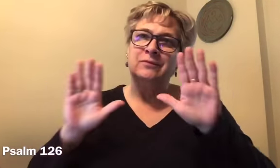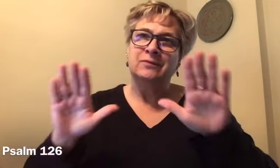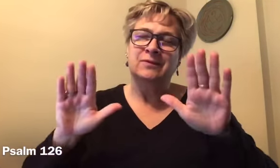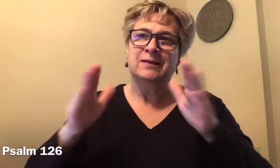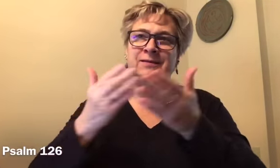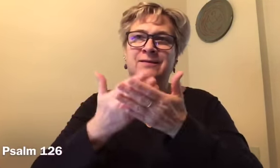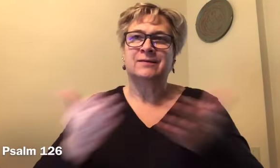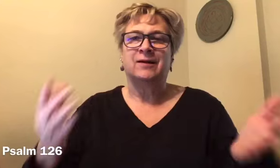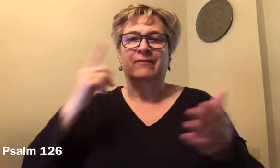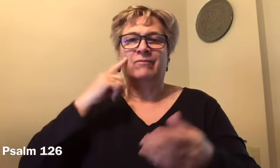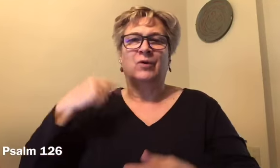joy.